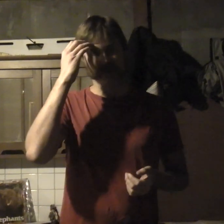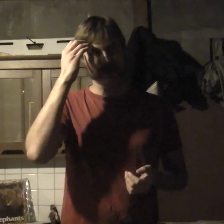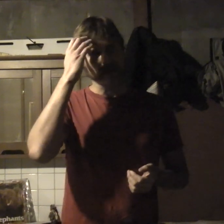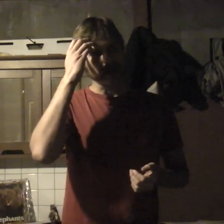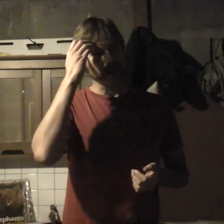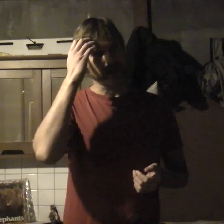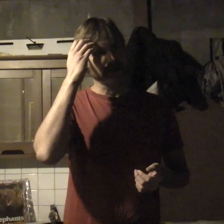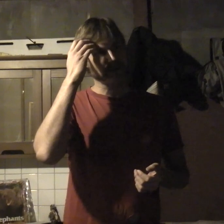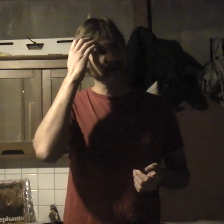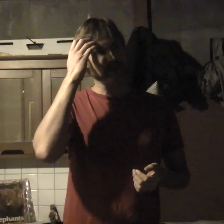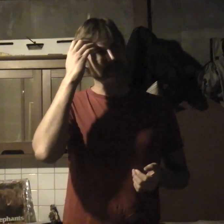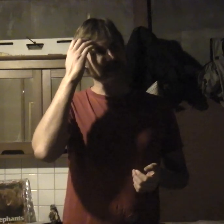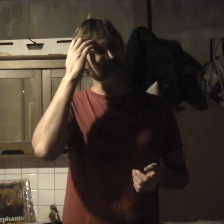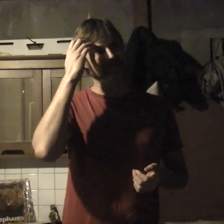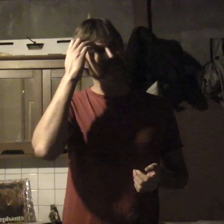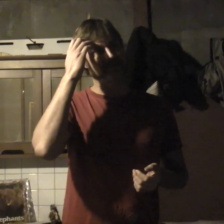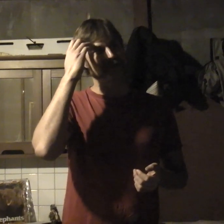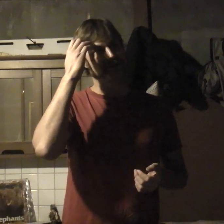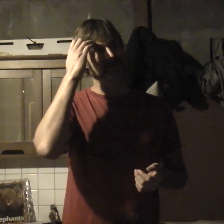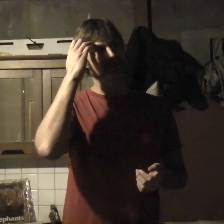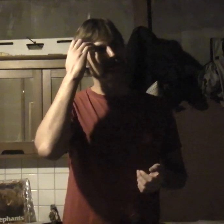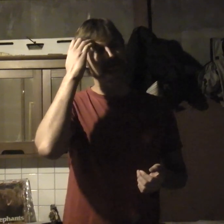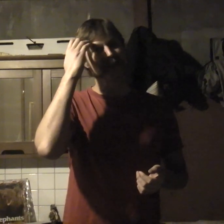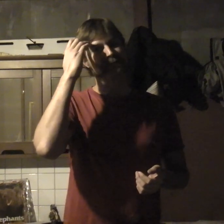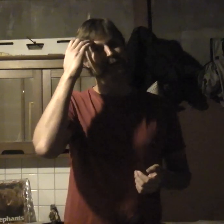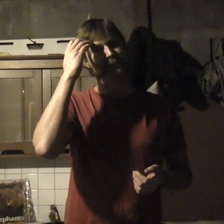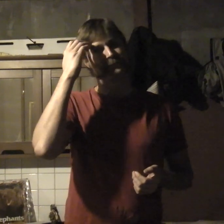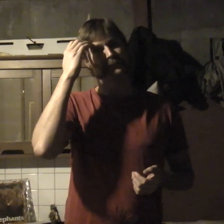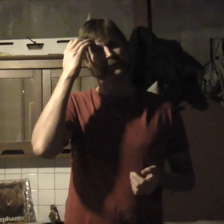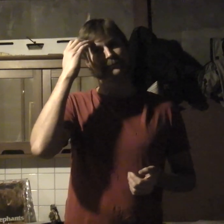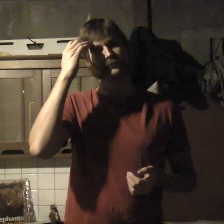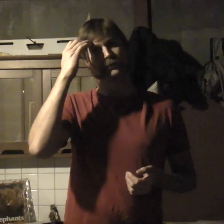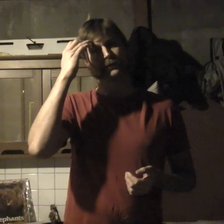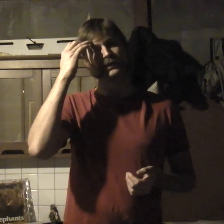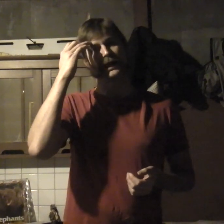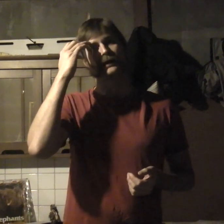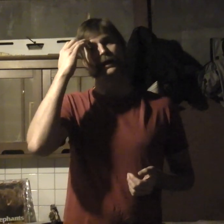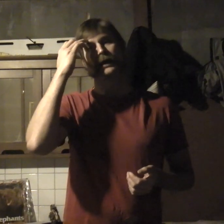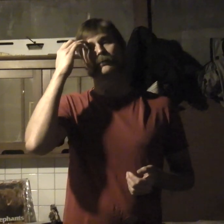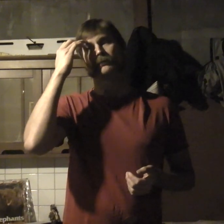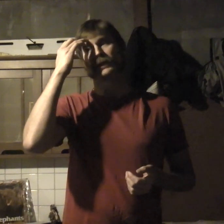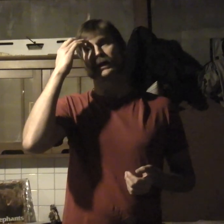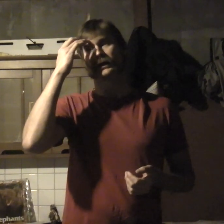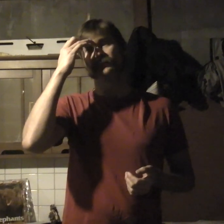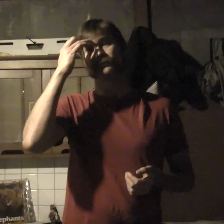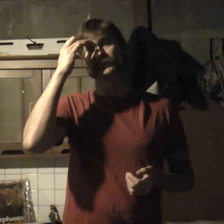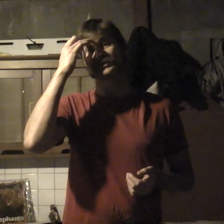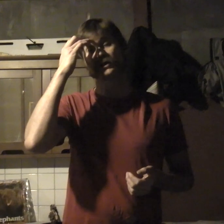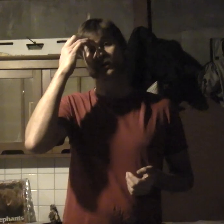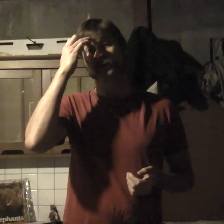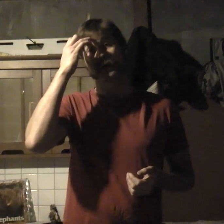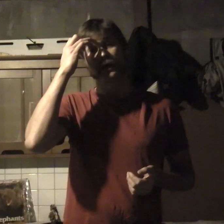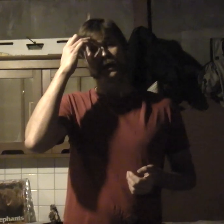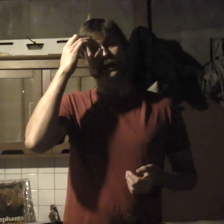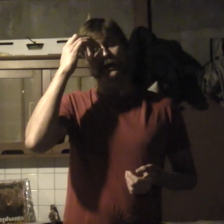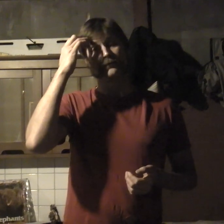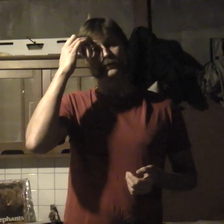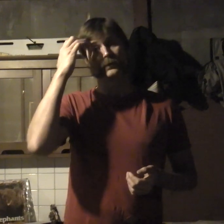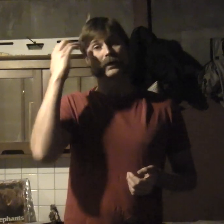And that kind of information could be relevant for the end game. So, if you are